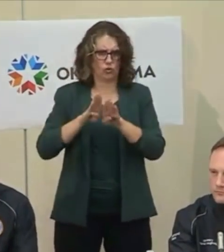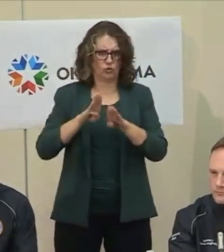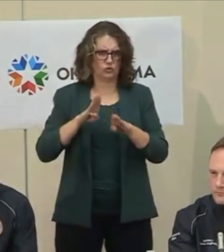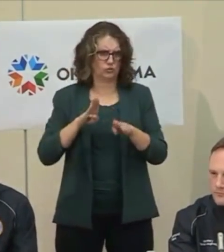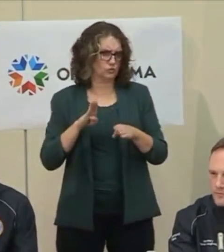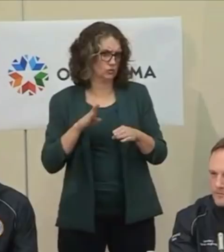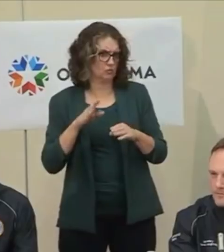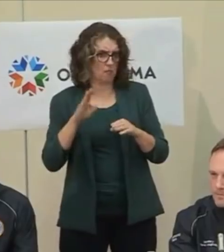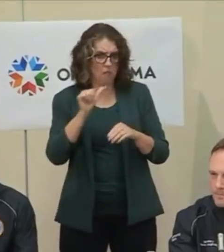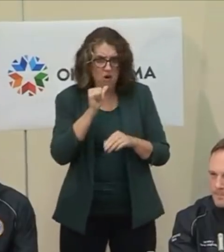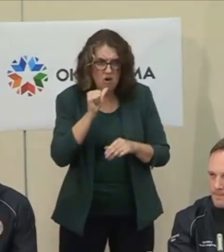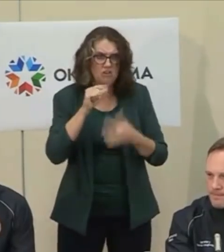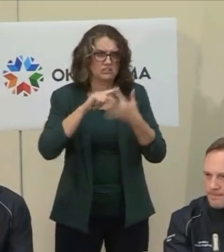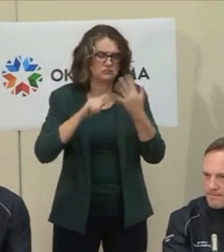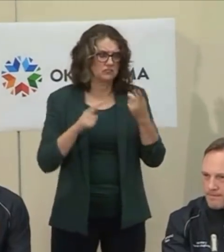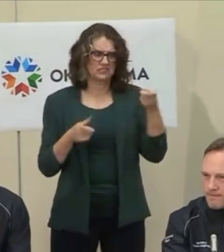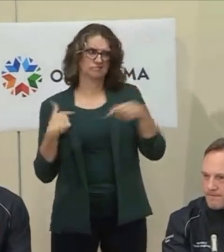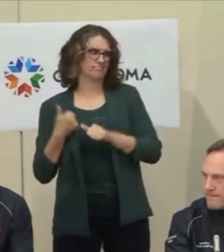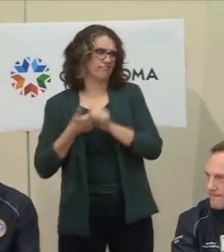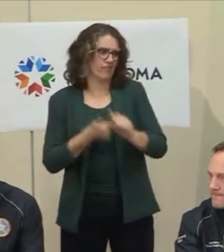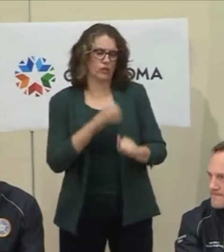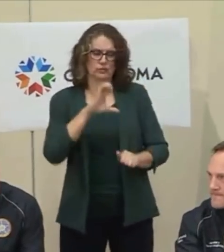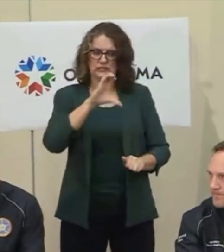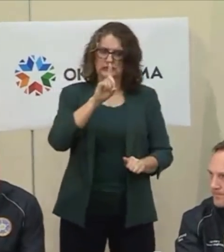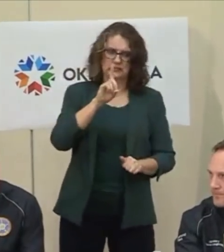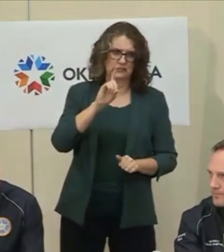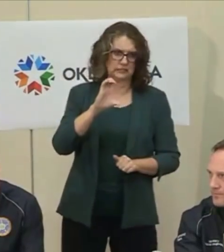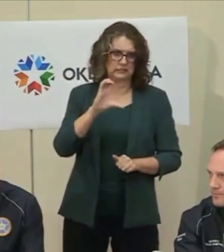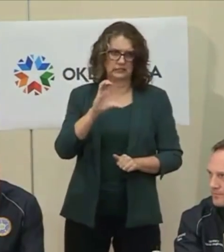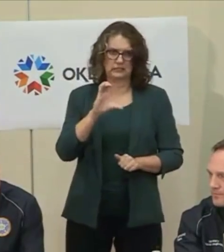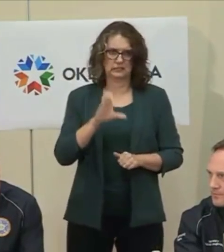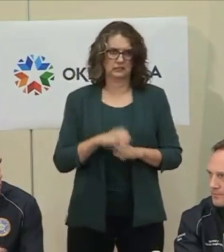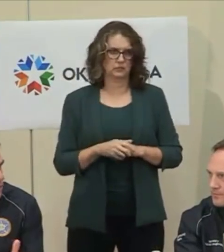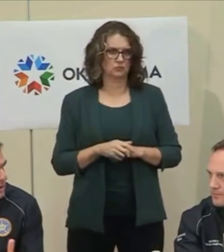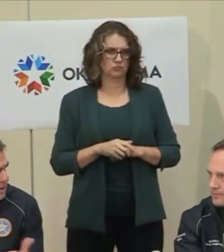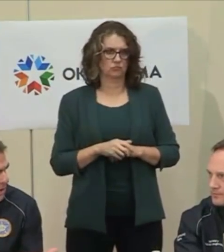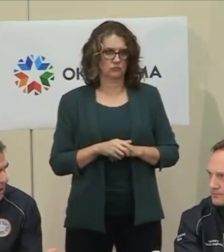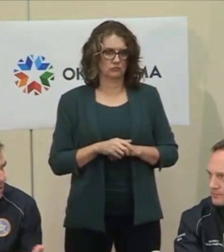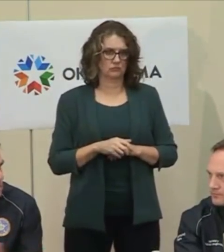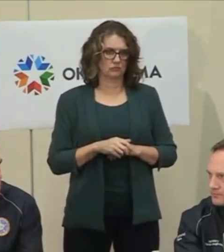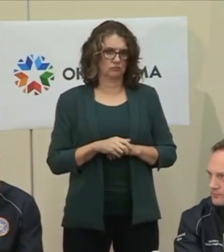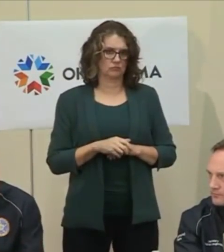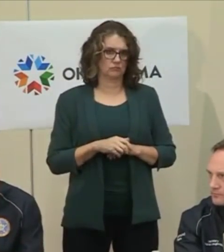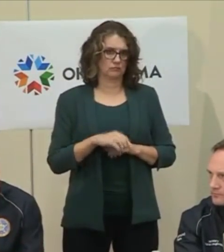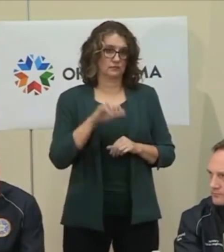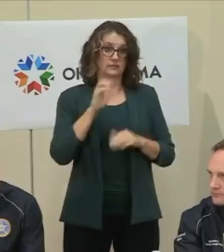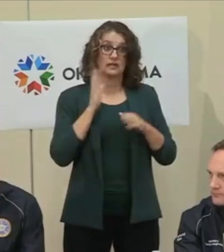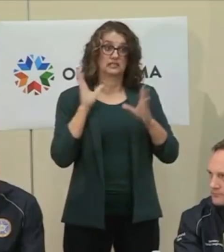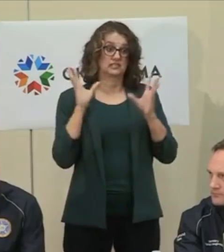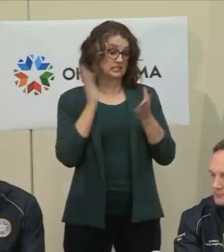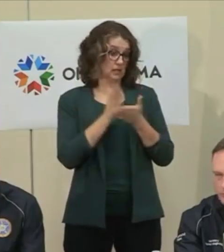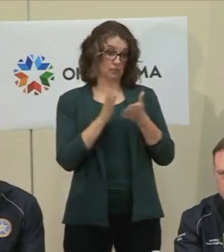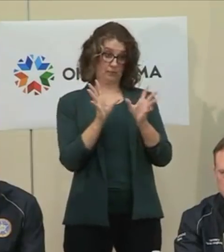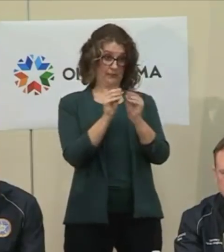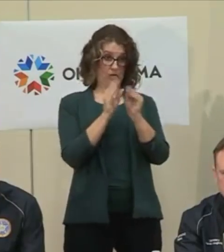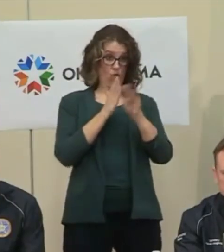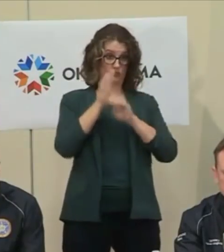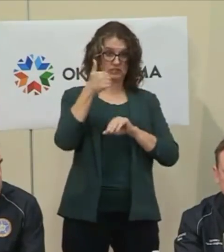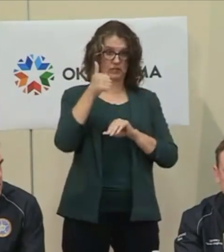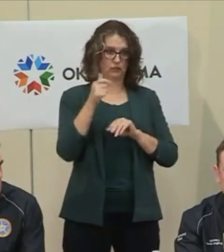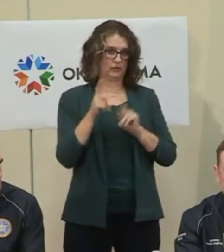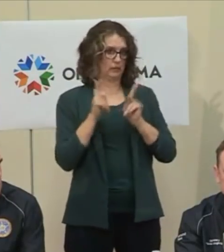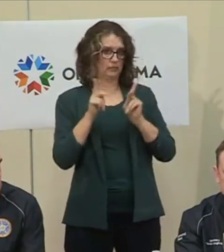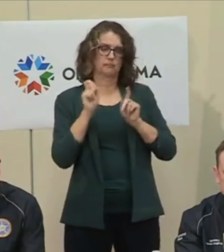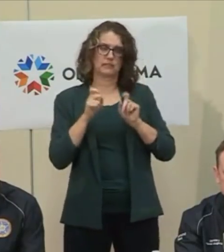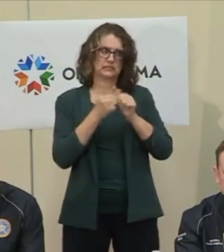is to stop groups of over 10 or more, and the social distancing that Jerome talked about, that's